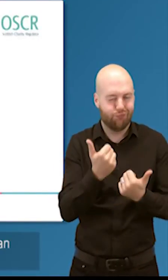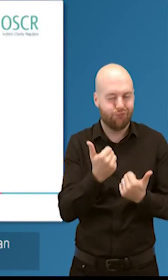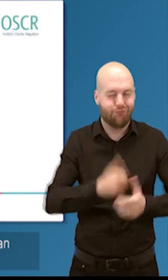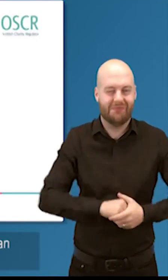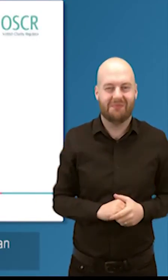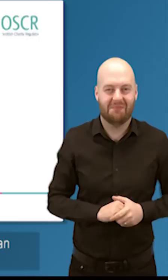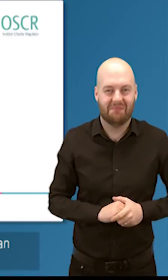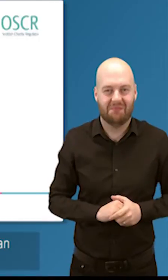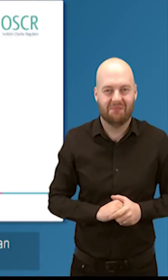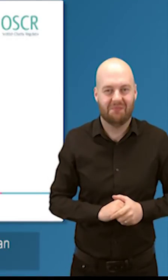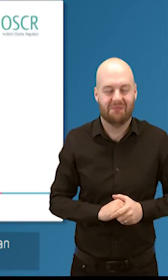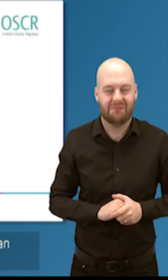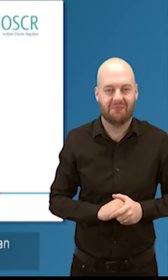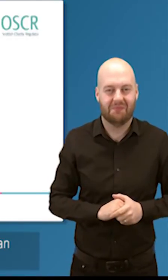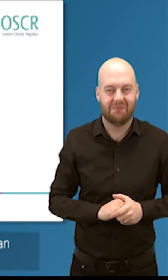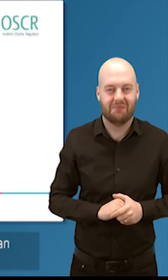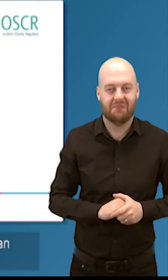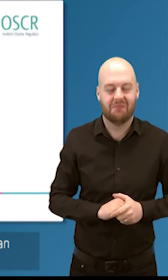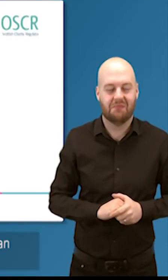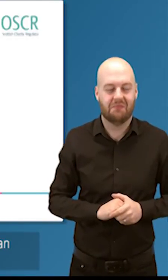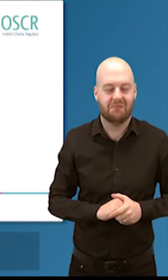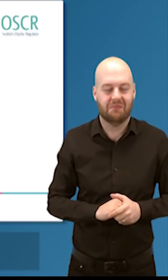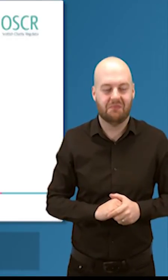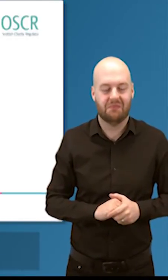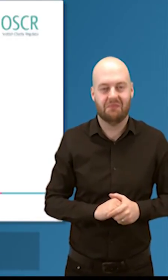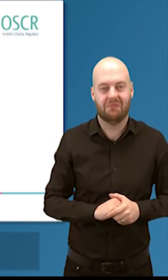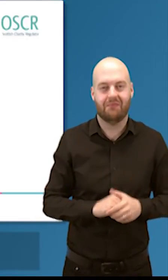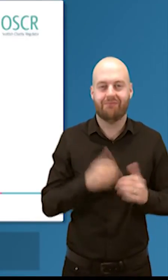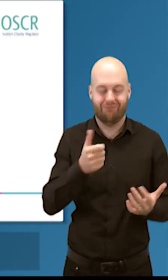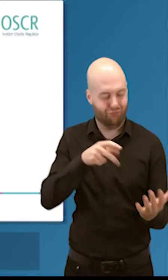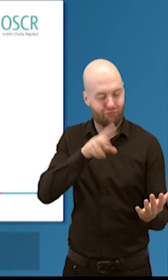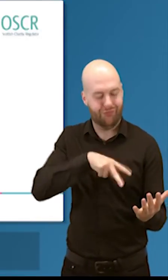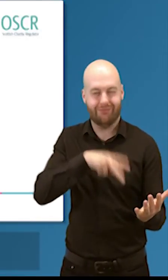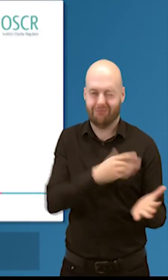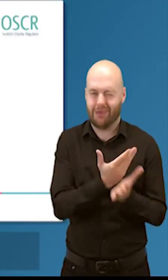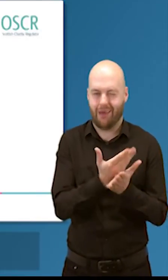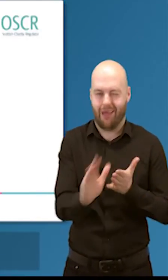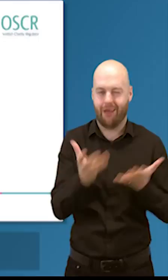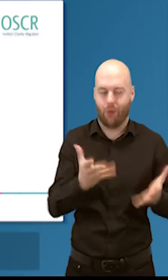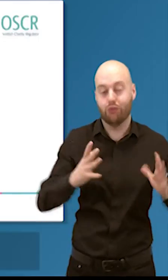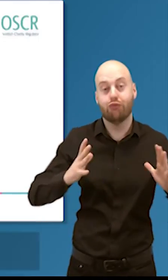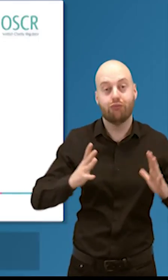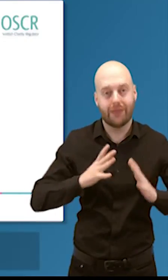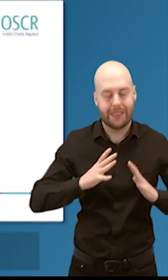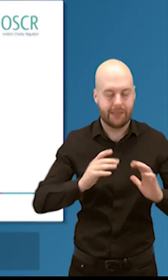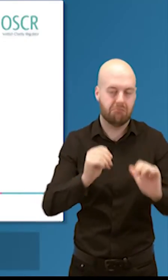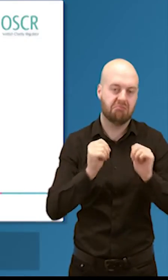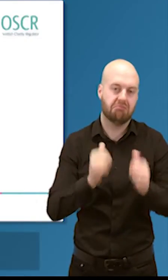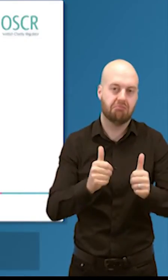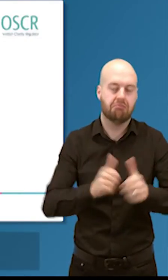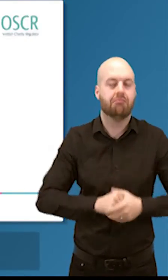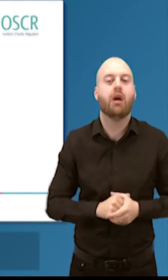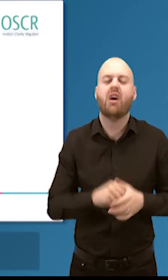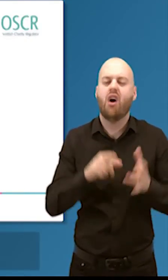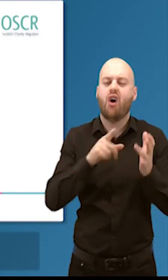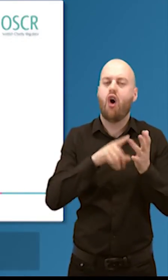hazy now but that's fine, I can see my notes and that's the main thing. So let me tell you a little bit about Oscar and just